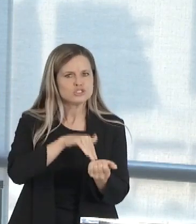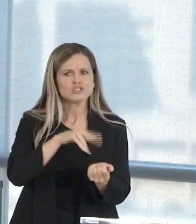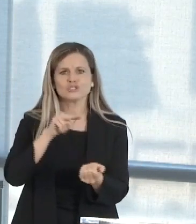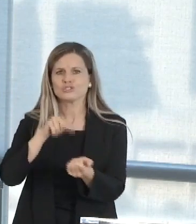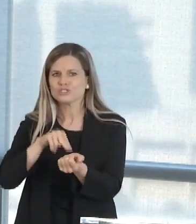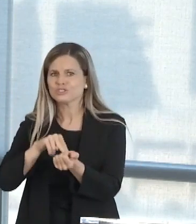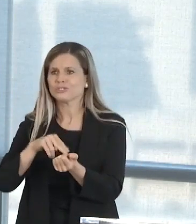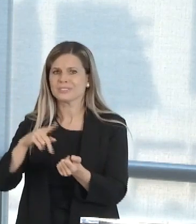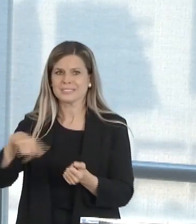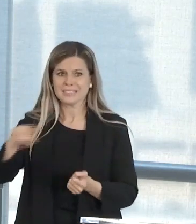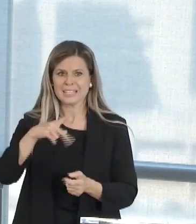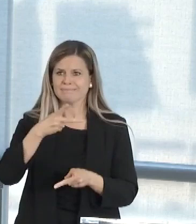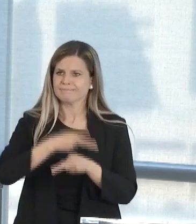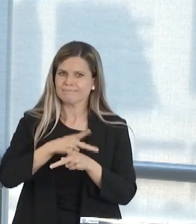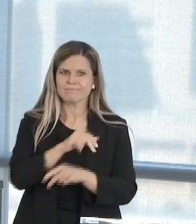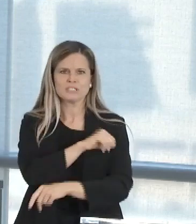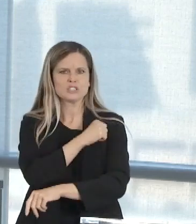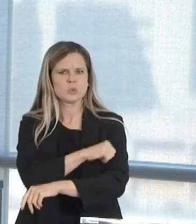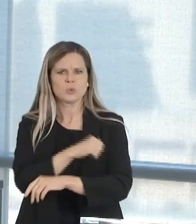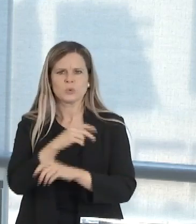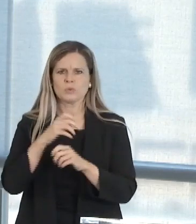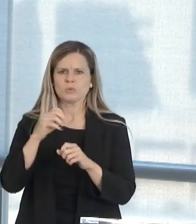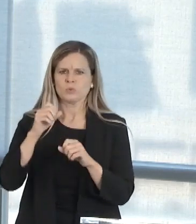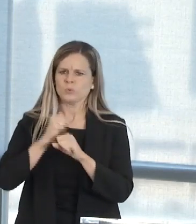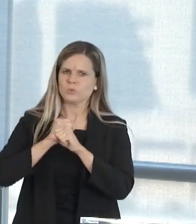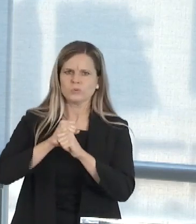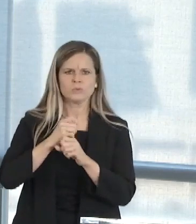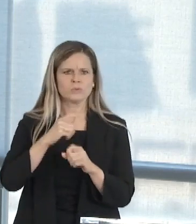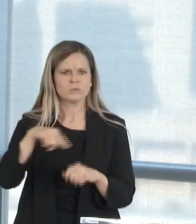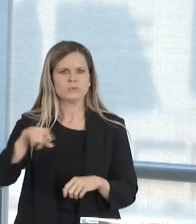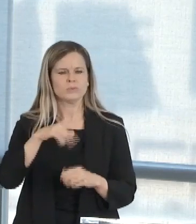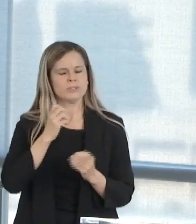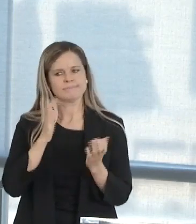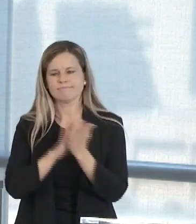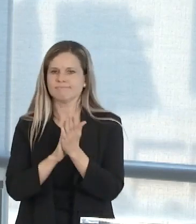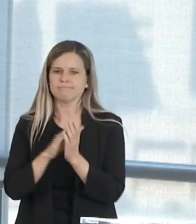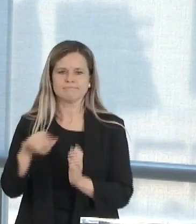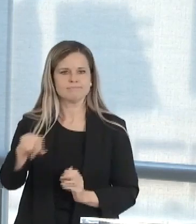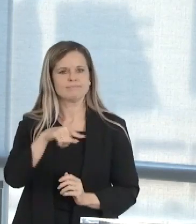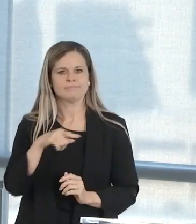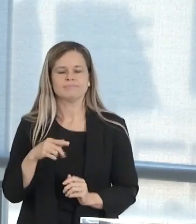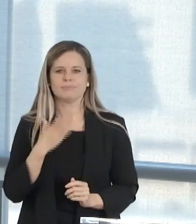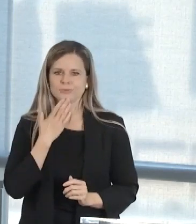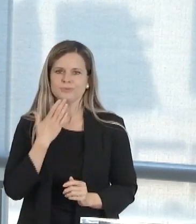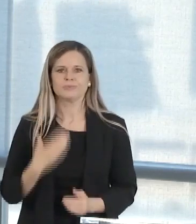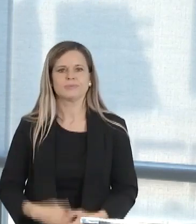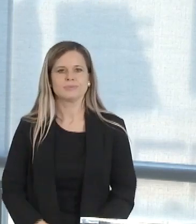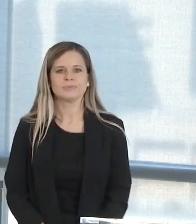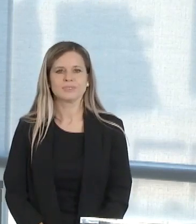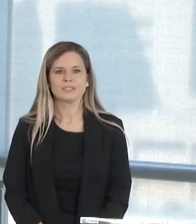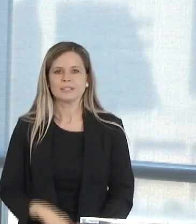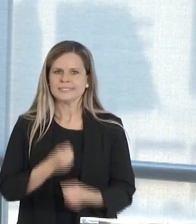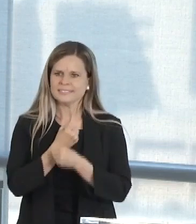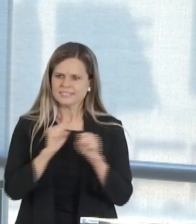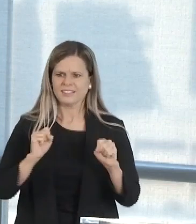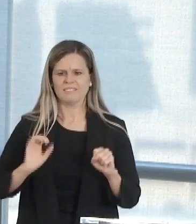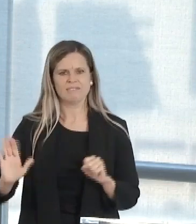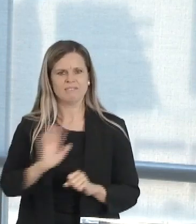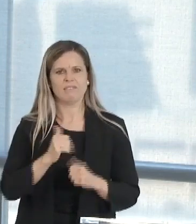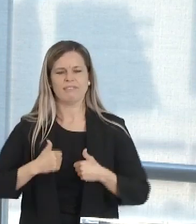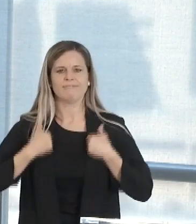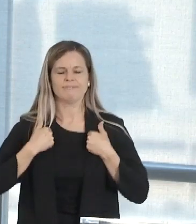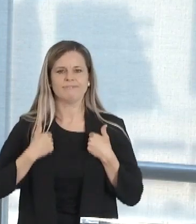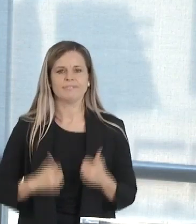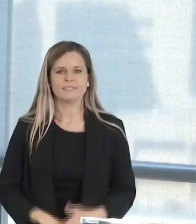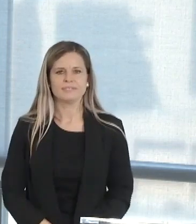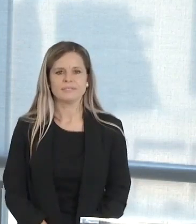nurses, and everyone who is showing up to combat COVID-19 and save lives every day. OU Medicine